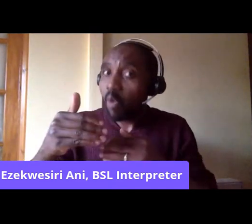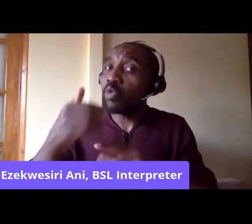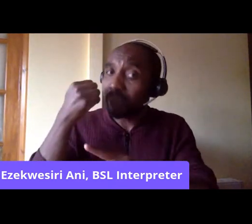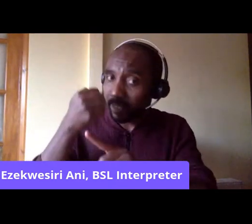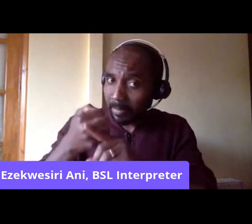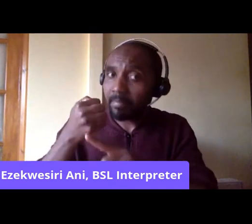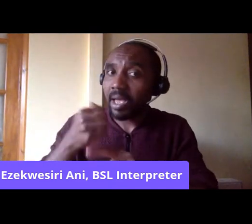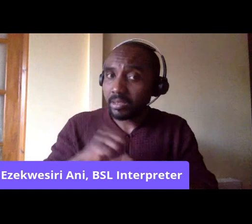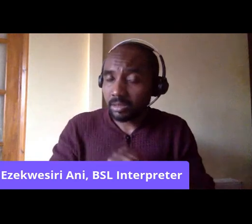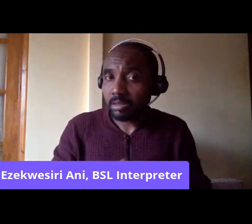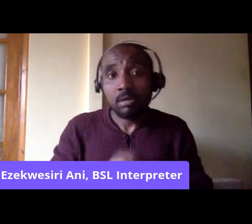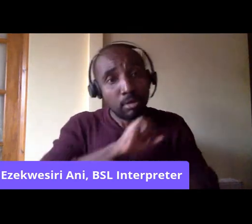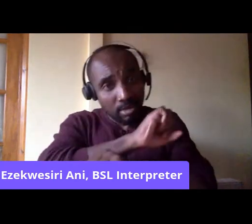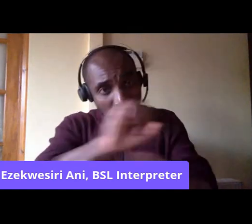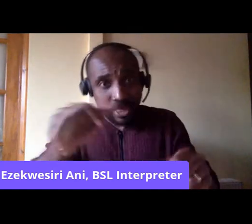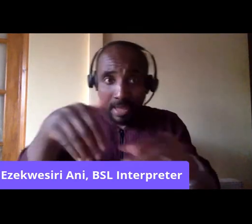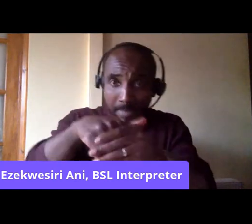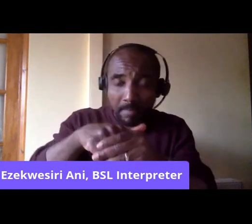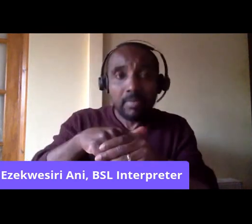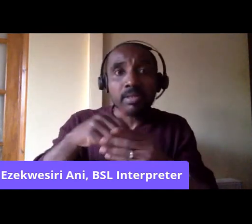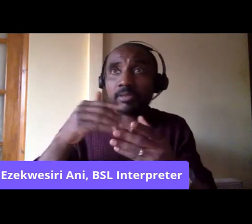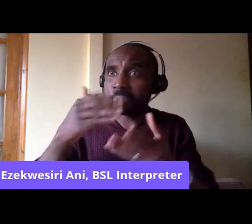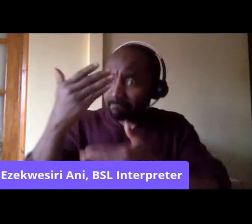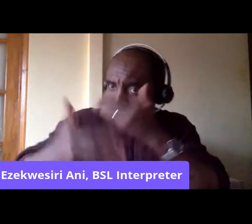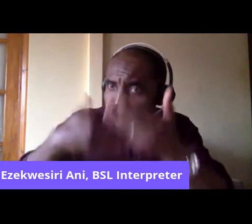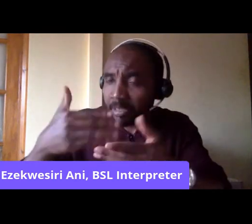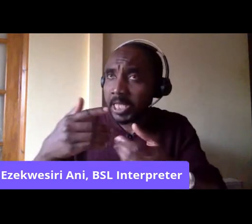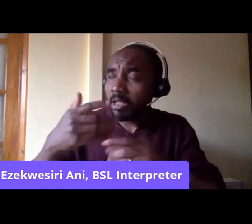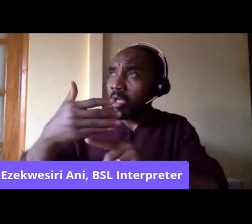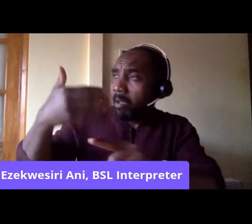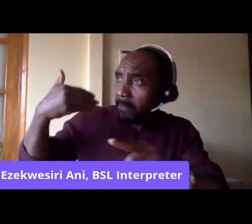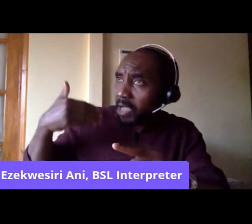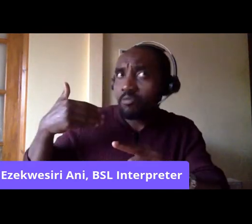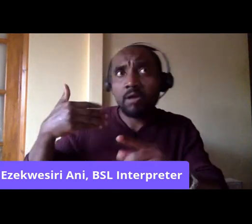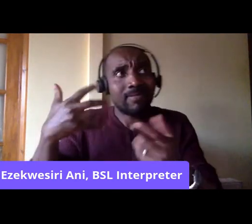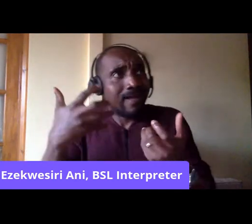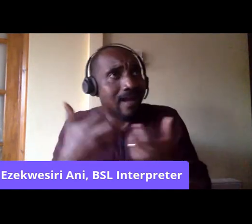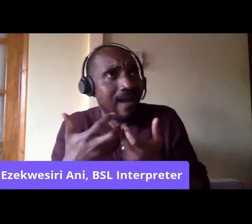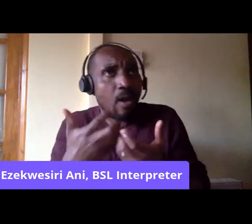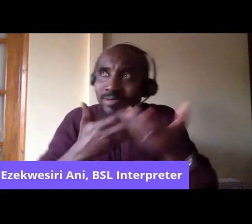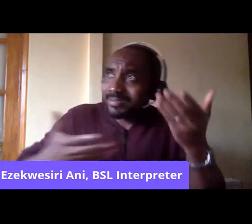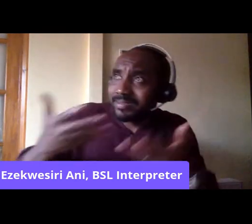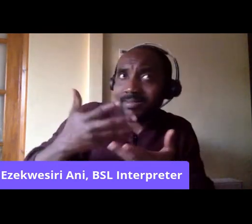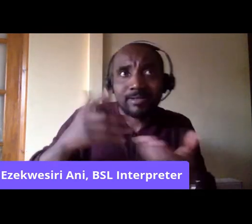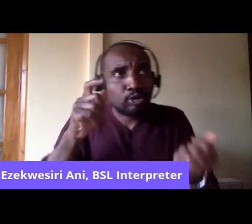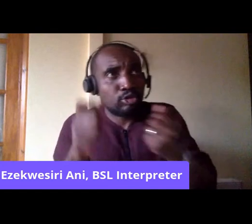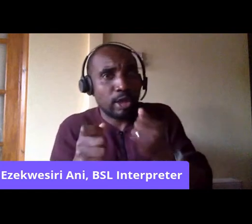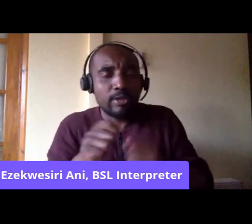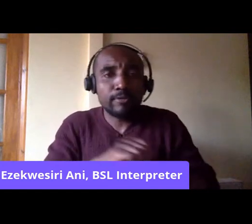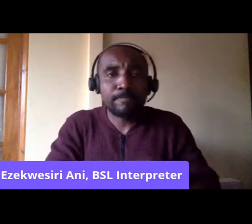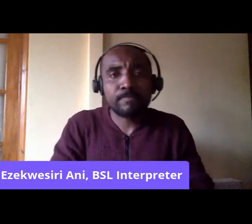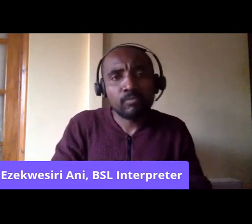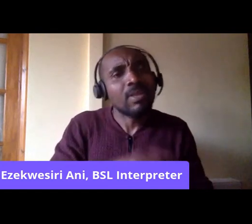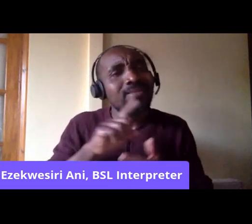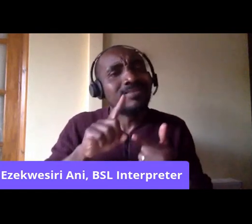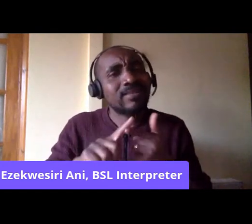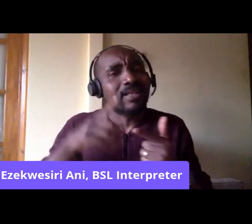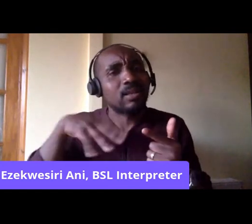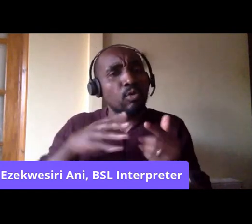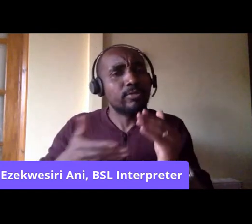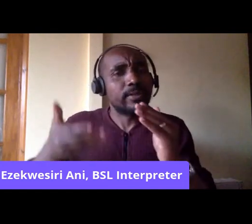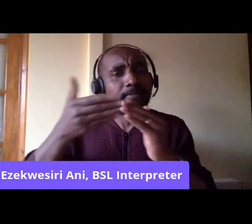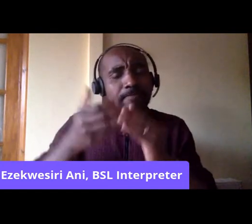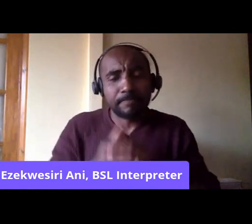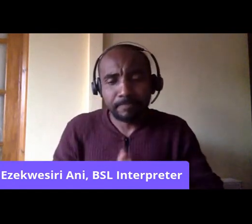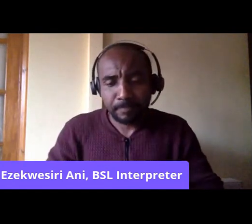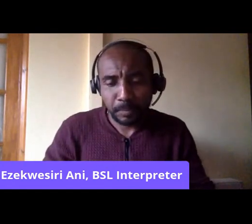Educate members, have time for them where these things could be discussed. I think the next thing I want to talk about is